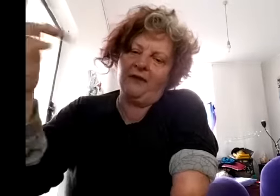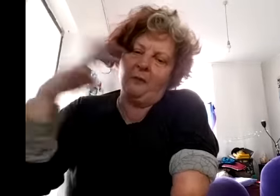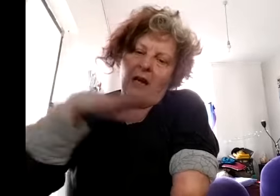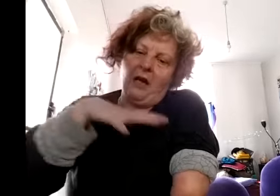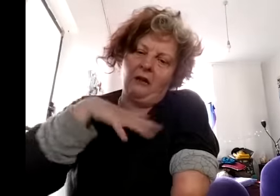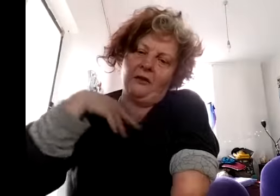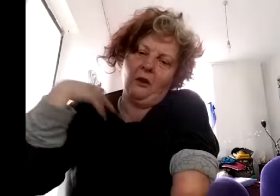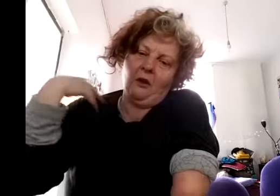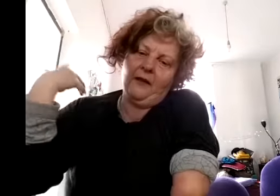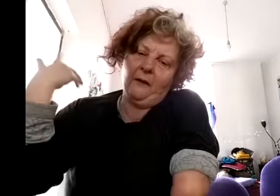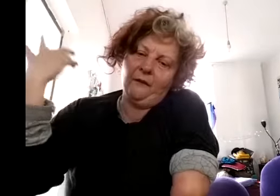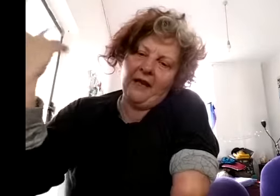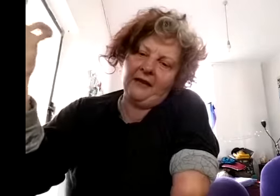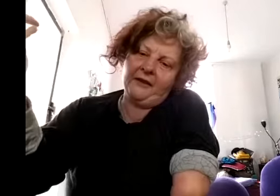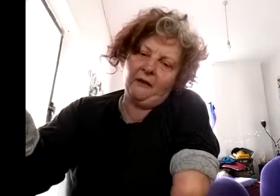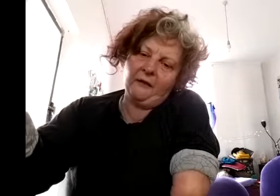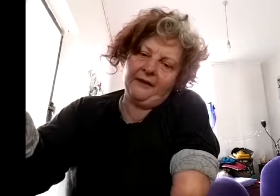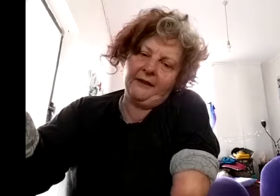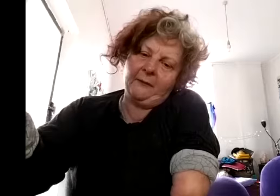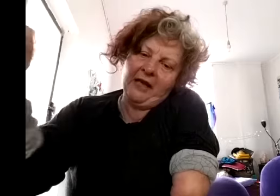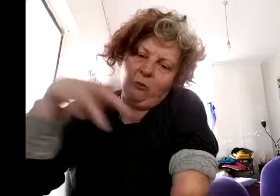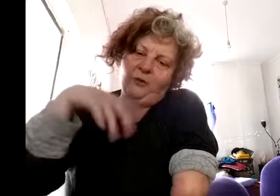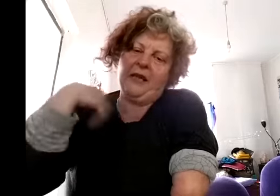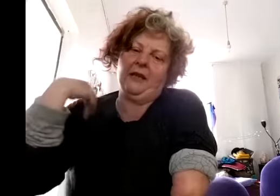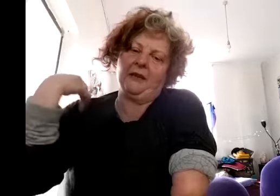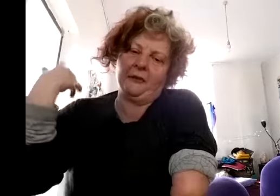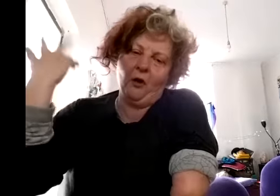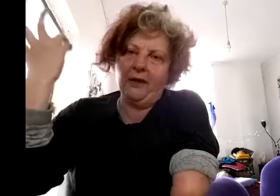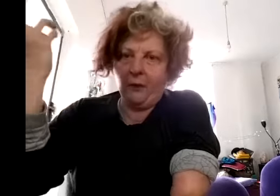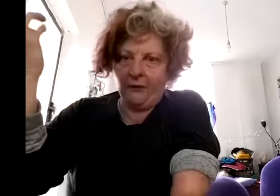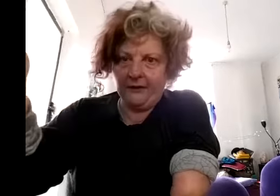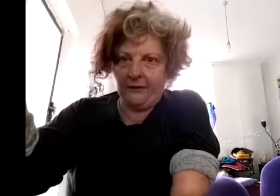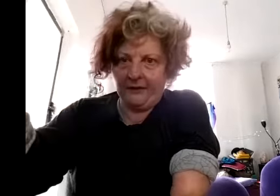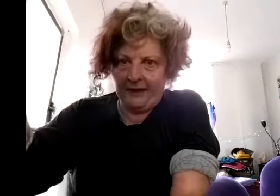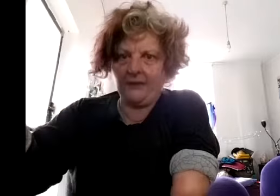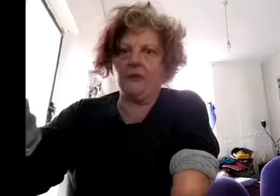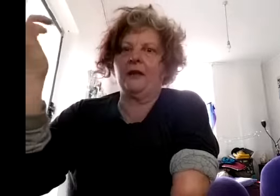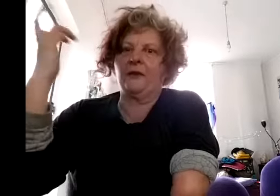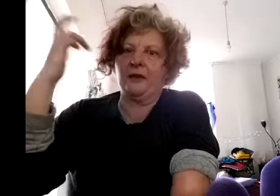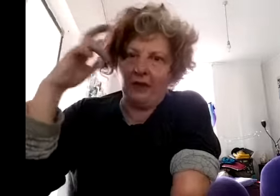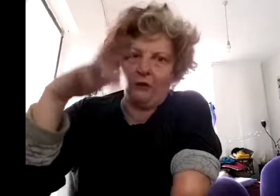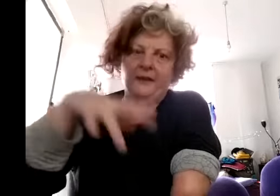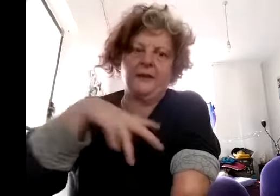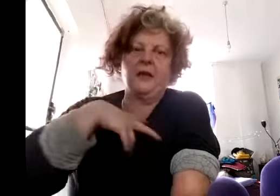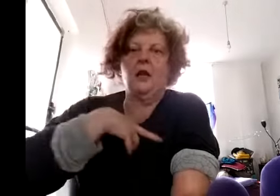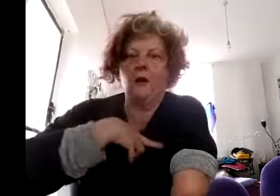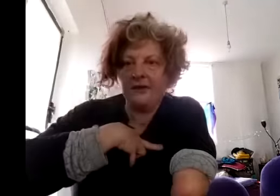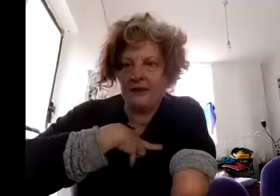about the effect of people telling stories whether it's their stories or somebody else's on themselves